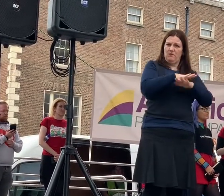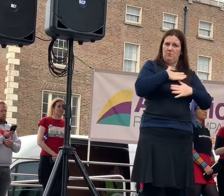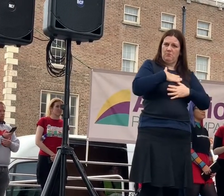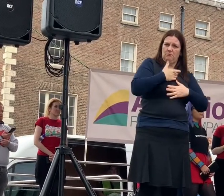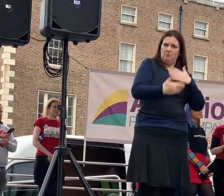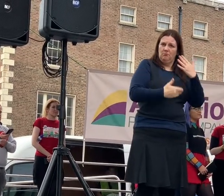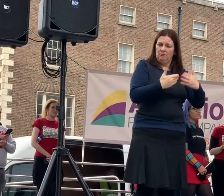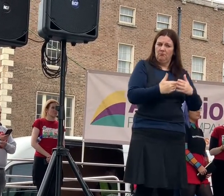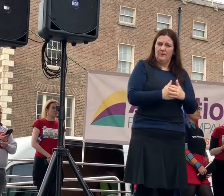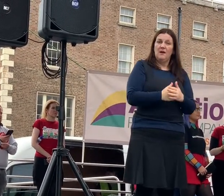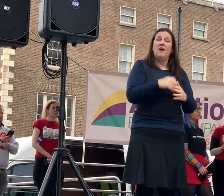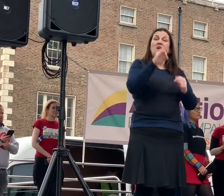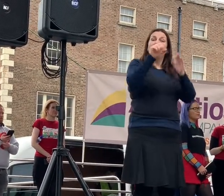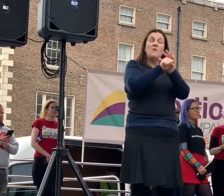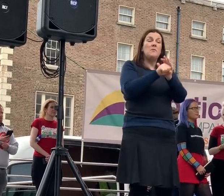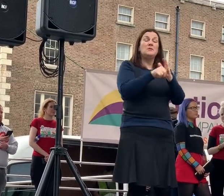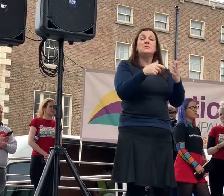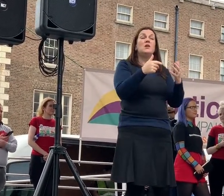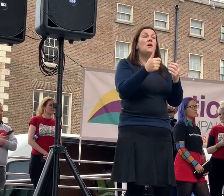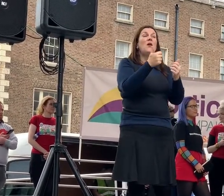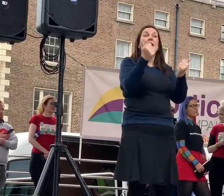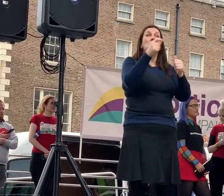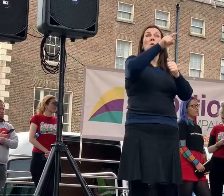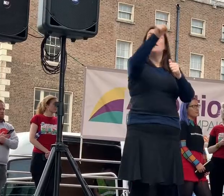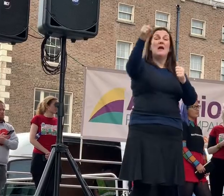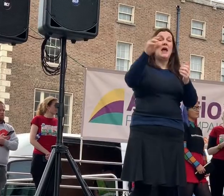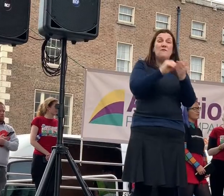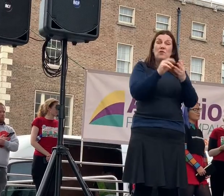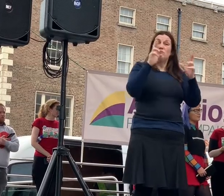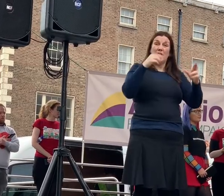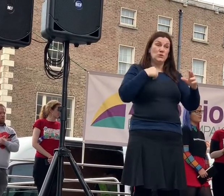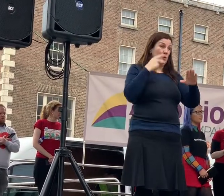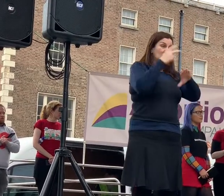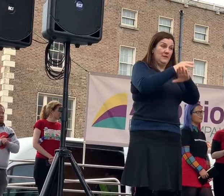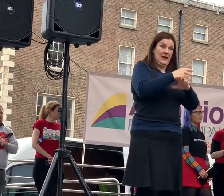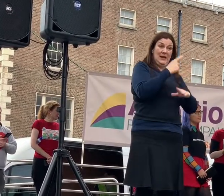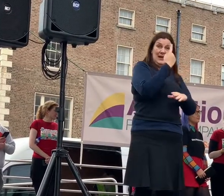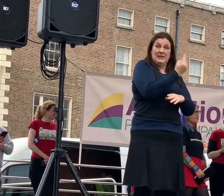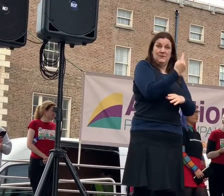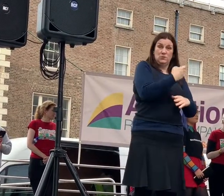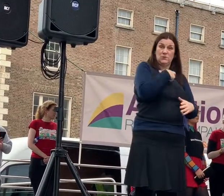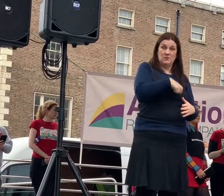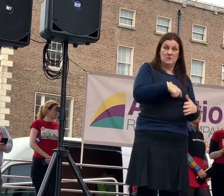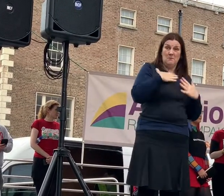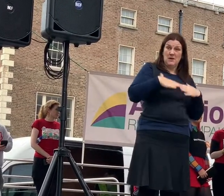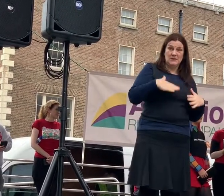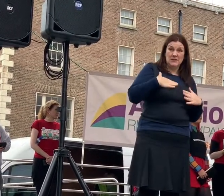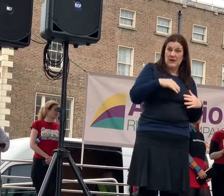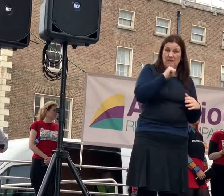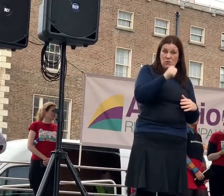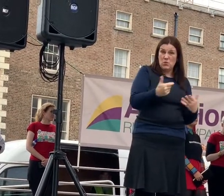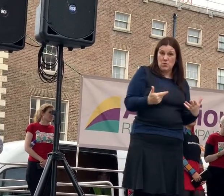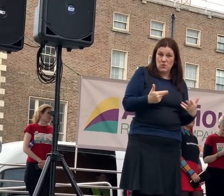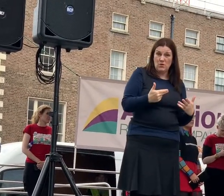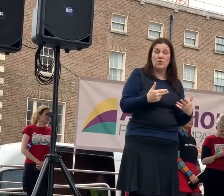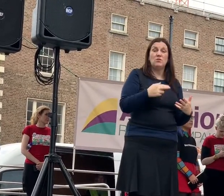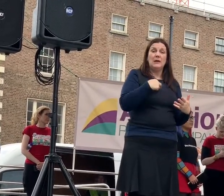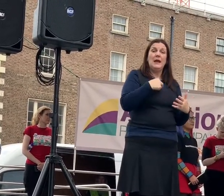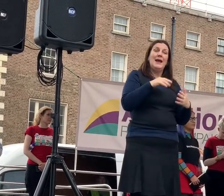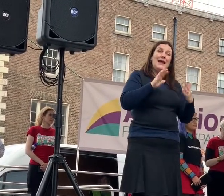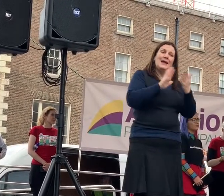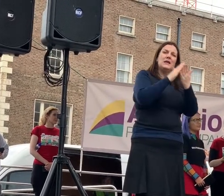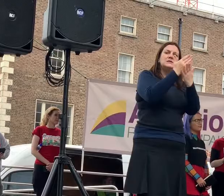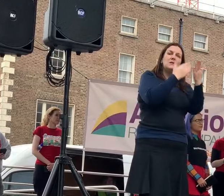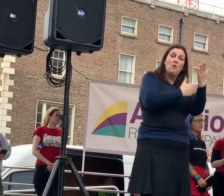The government, nor anyone else, has the right to interfere with an individual's body. Illegal abortions result in a lot more